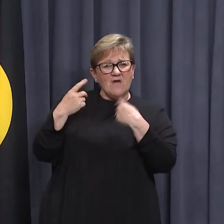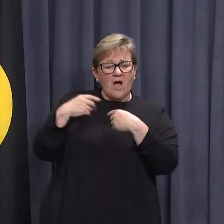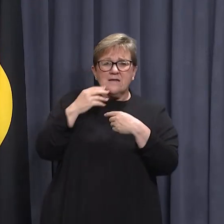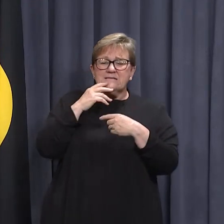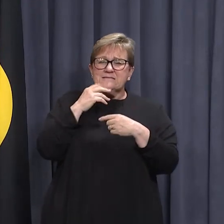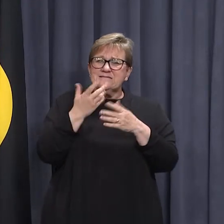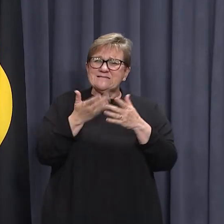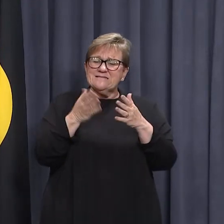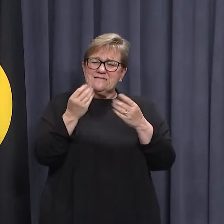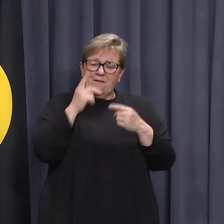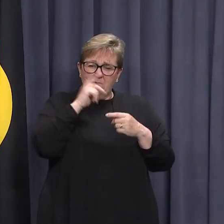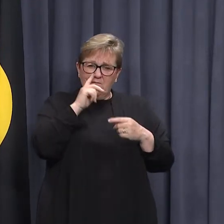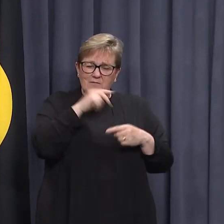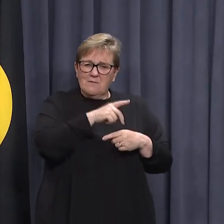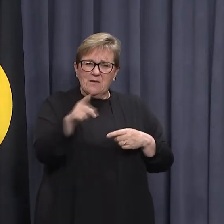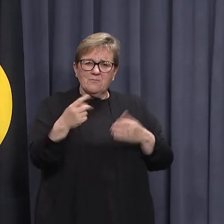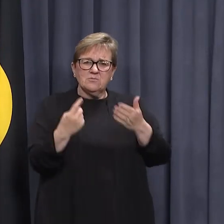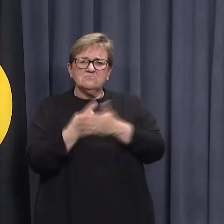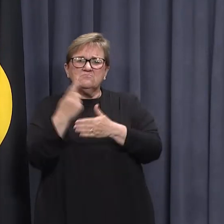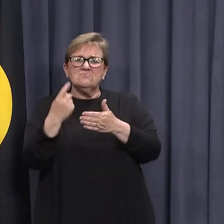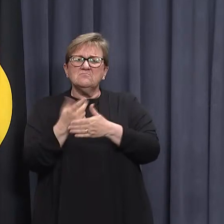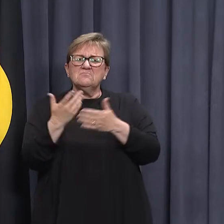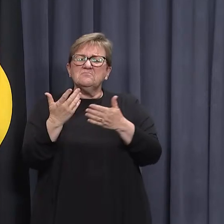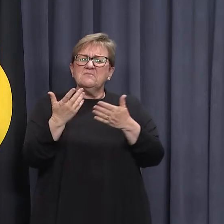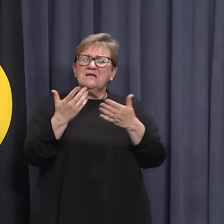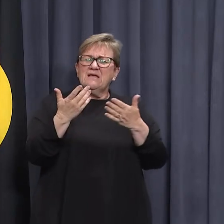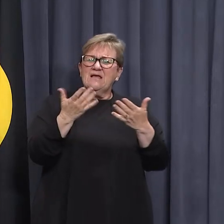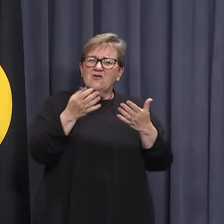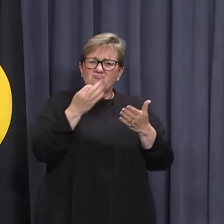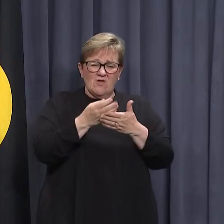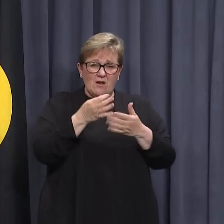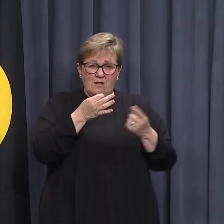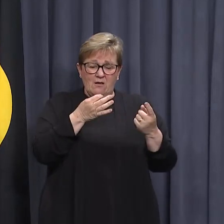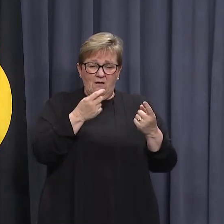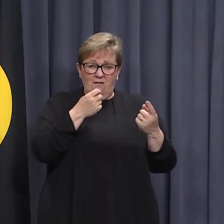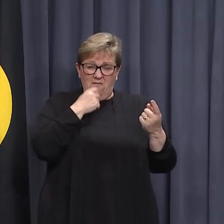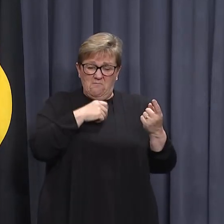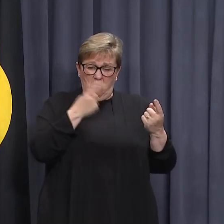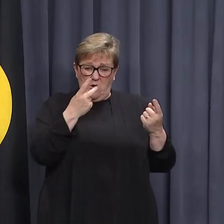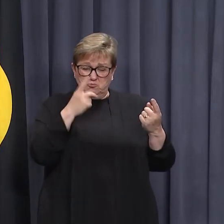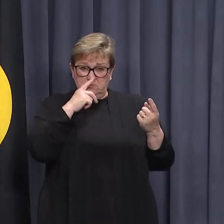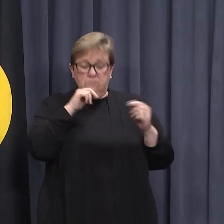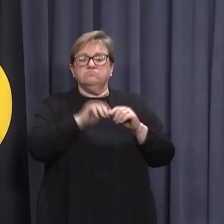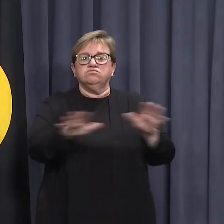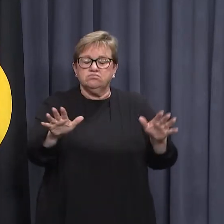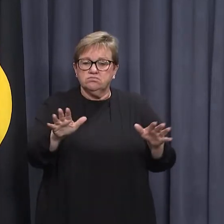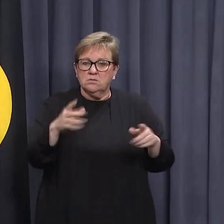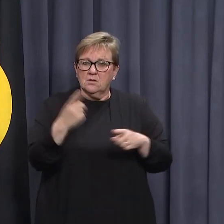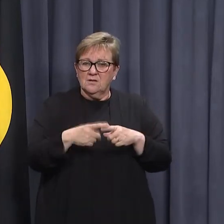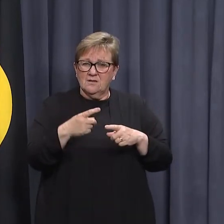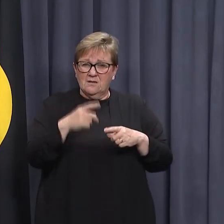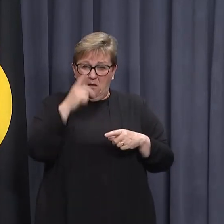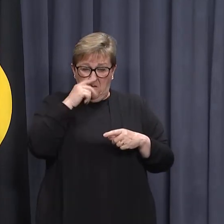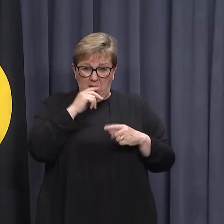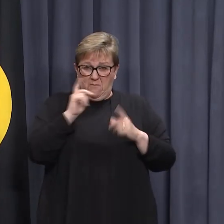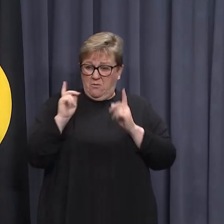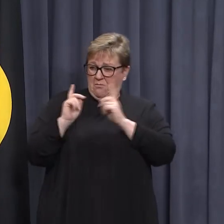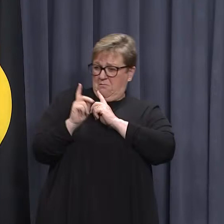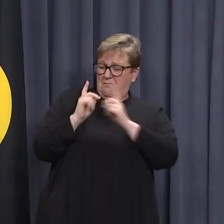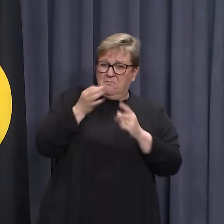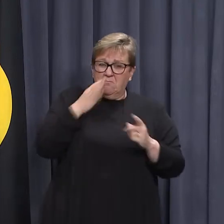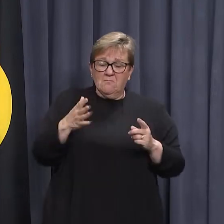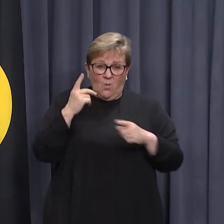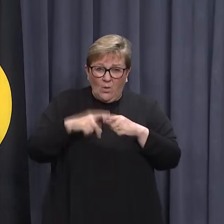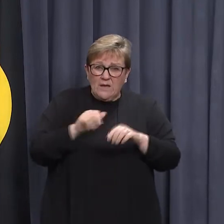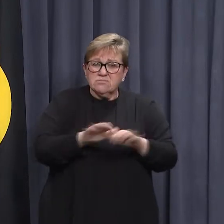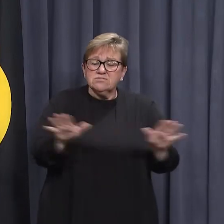fleeting some of those events have been? How little it's taken, how little interaction has taken for the toilets